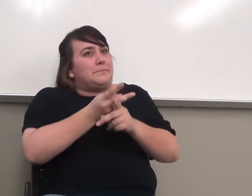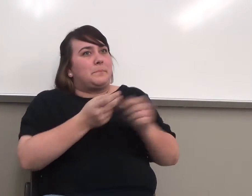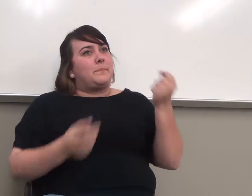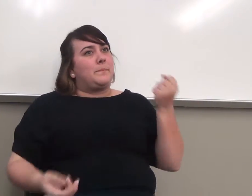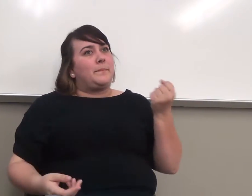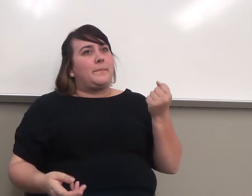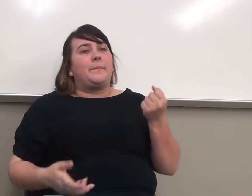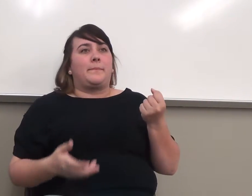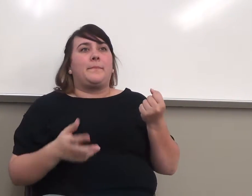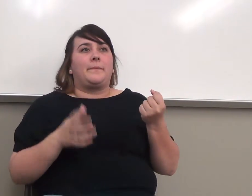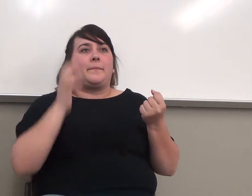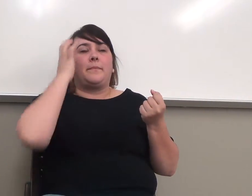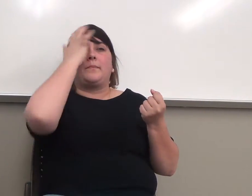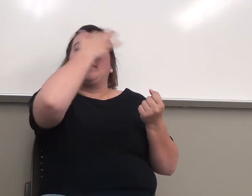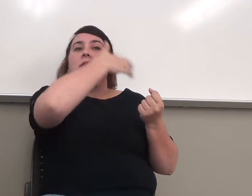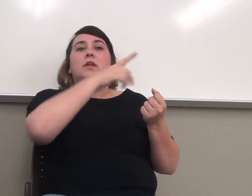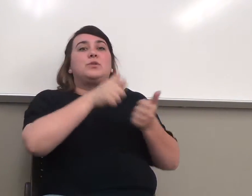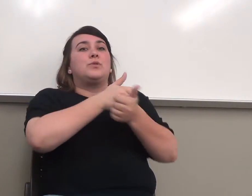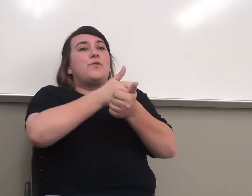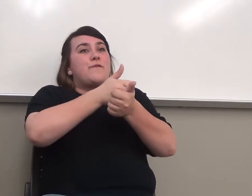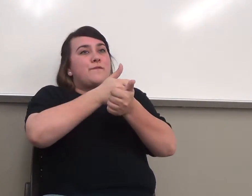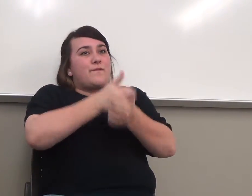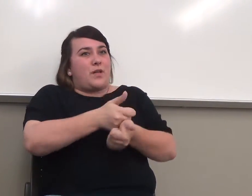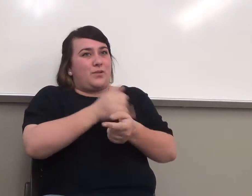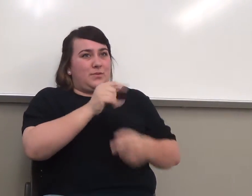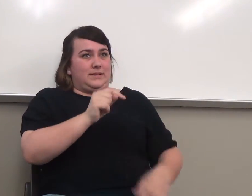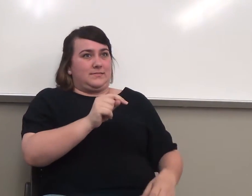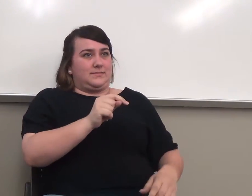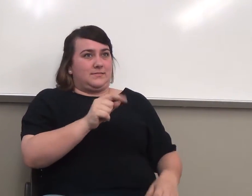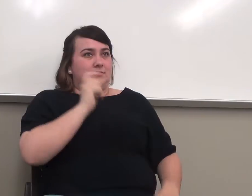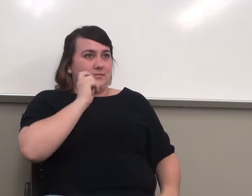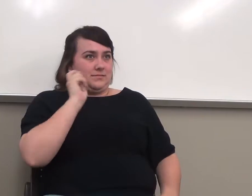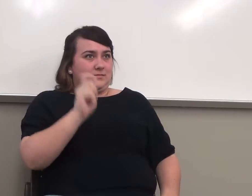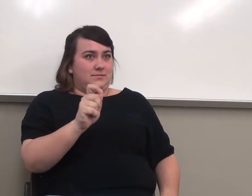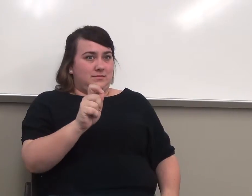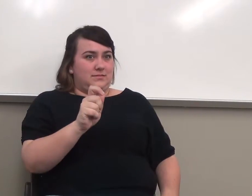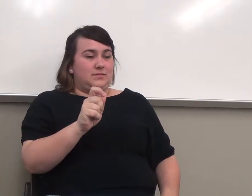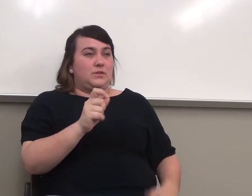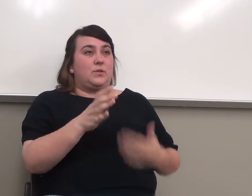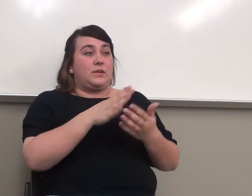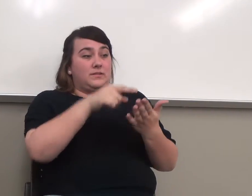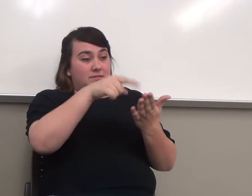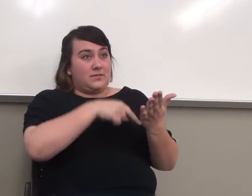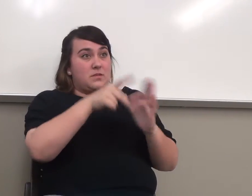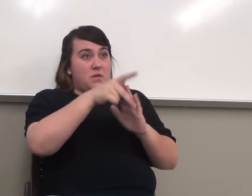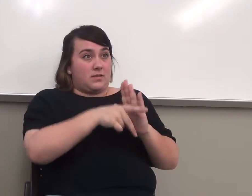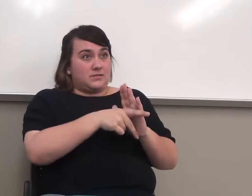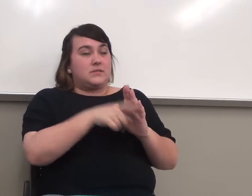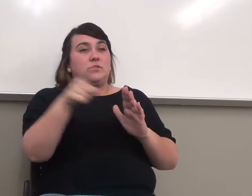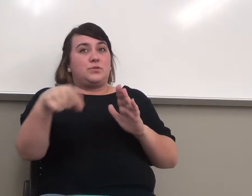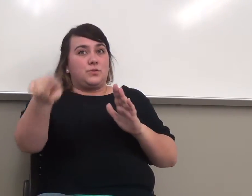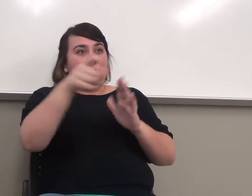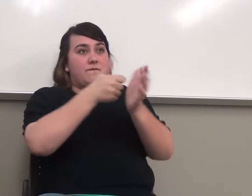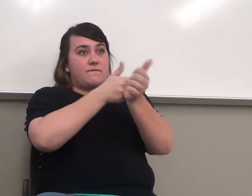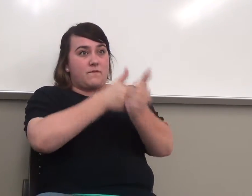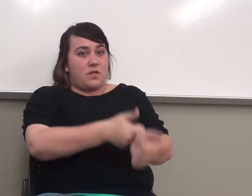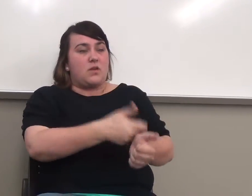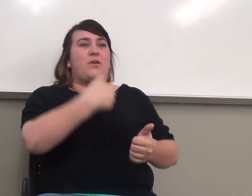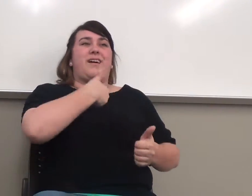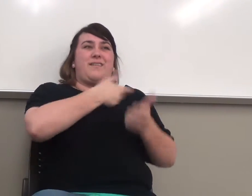need to abide by it. You need to do what it says. And so do I. I have, you know, you